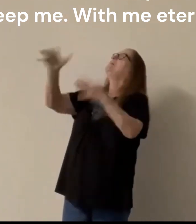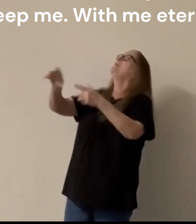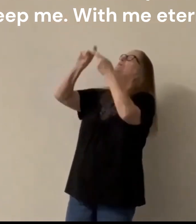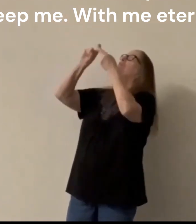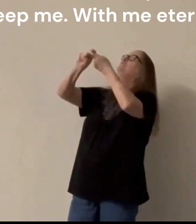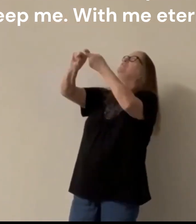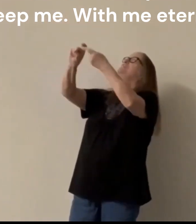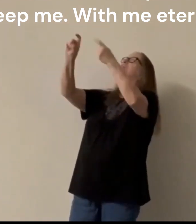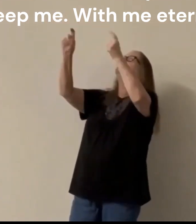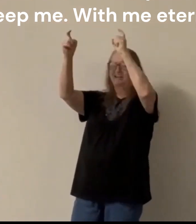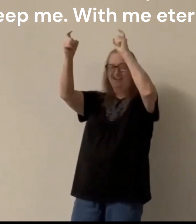I've been thinking.